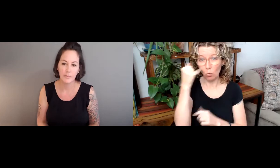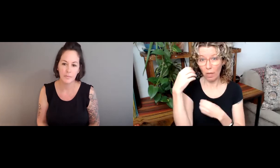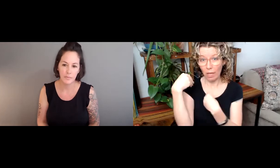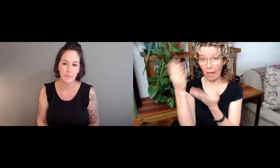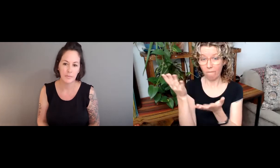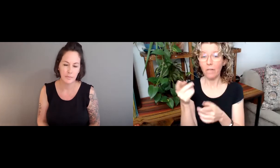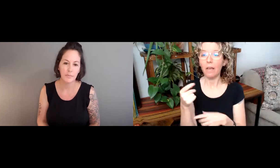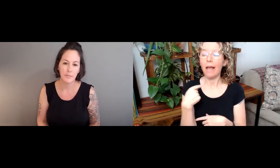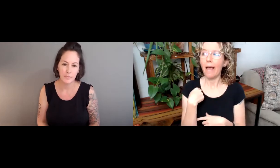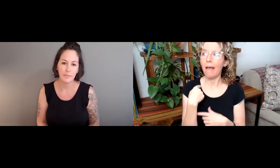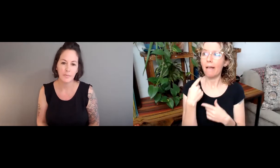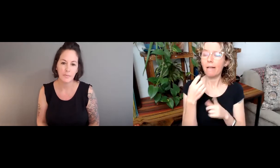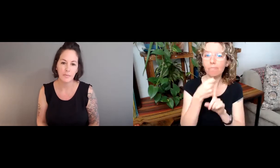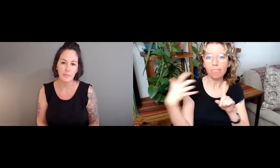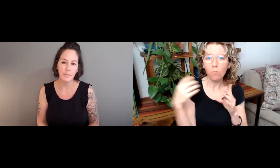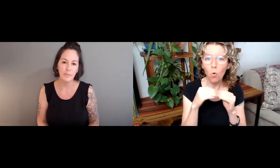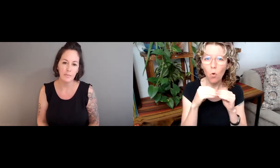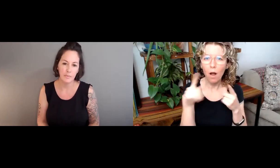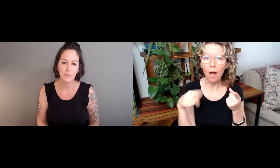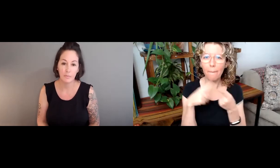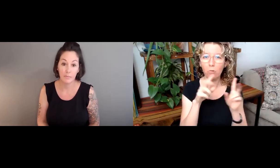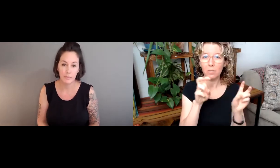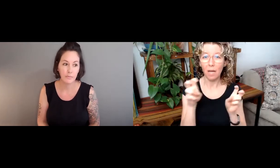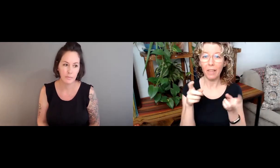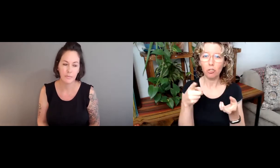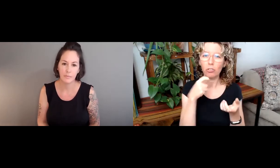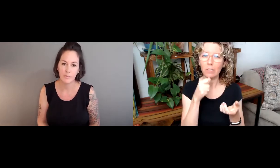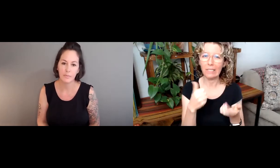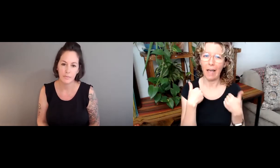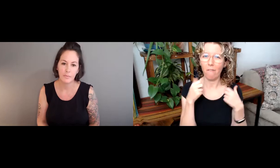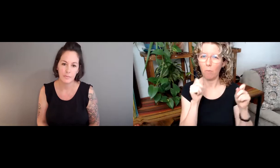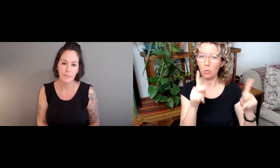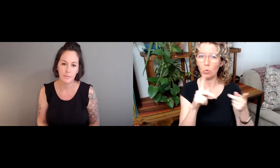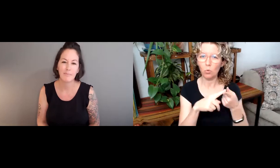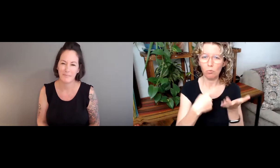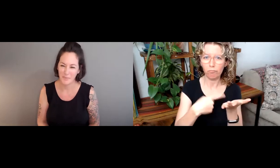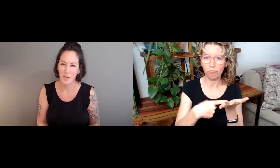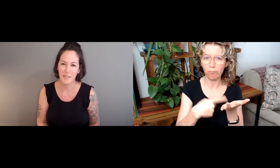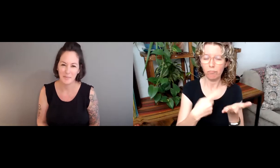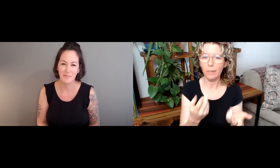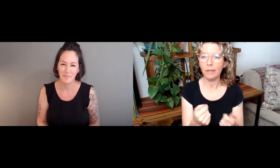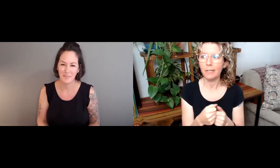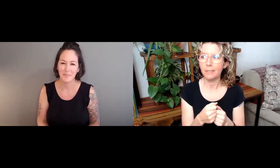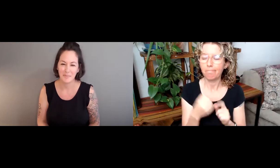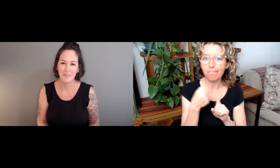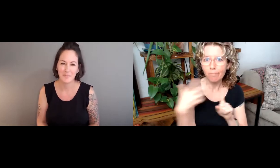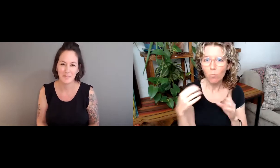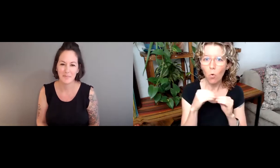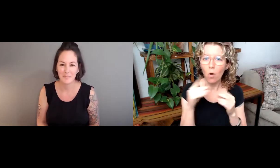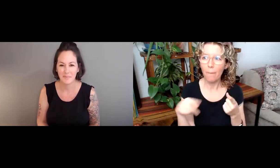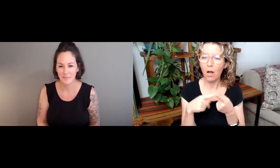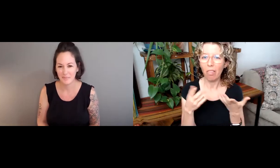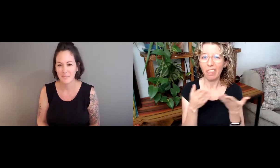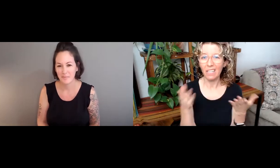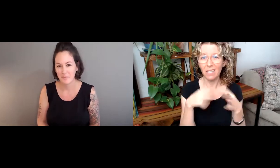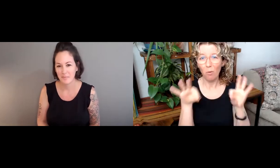So from Julie's talk, I was able to select out a few topics and I'd like to expand upon a few